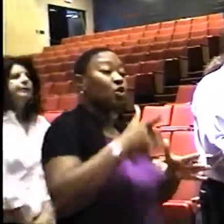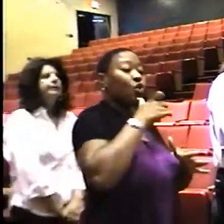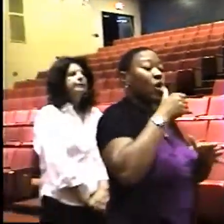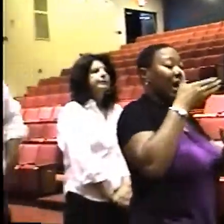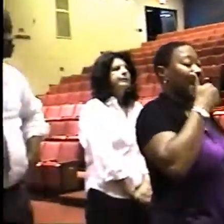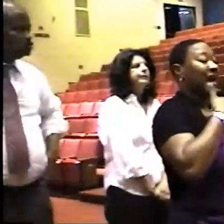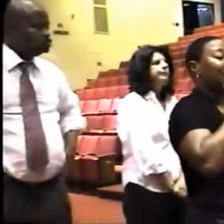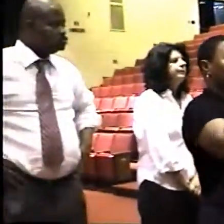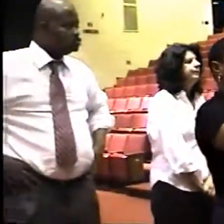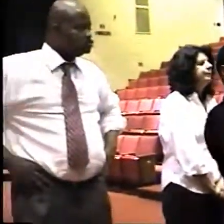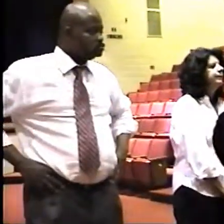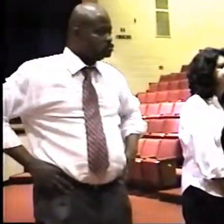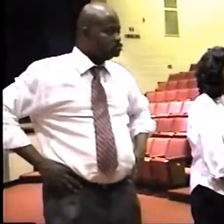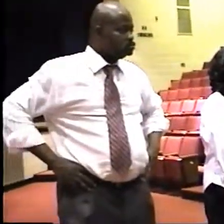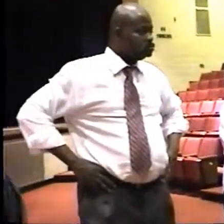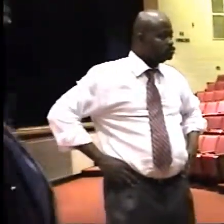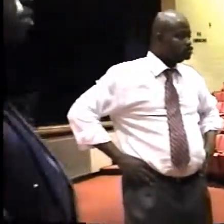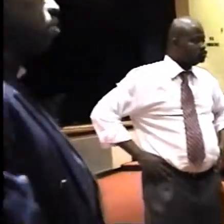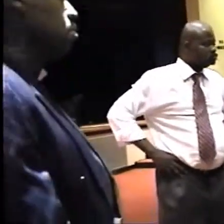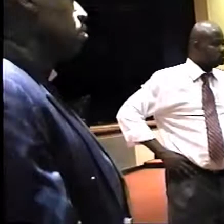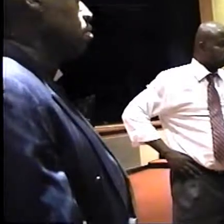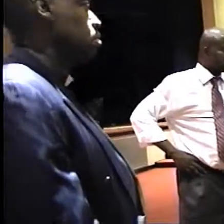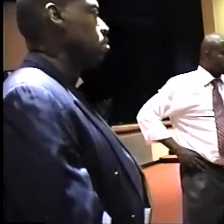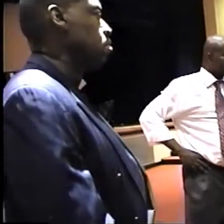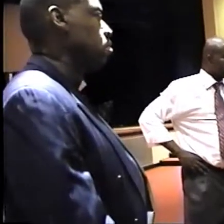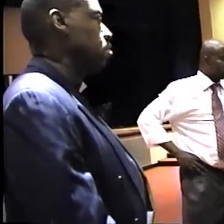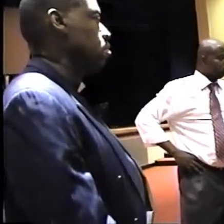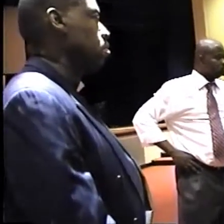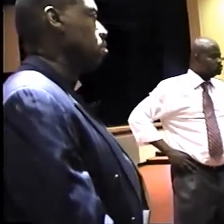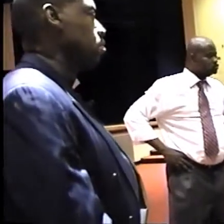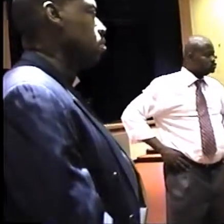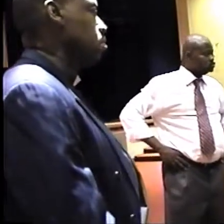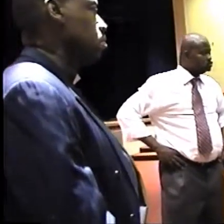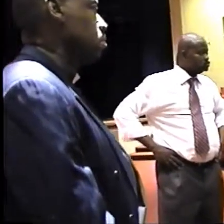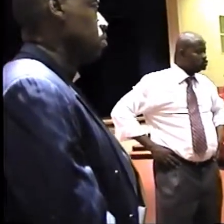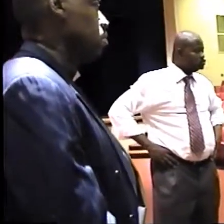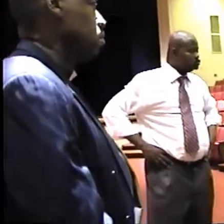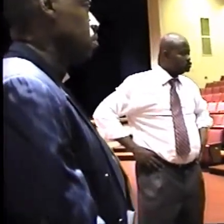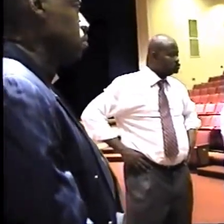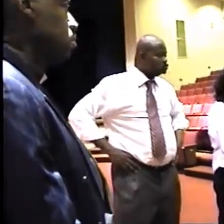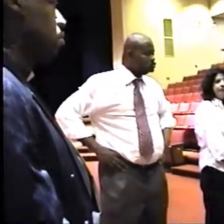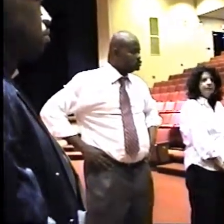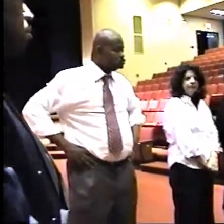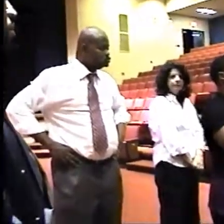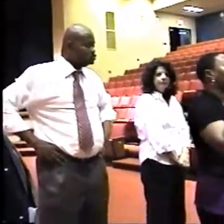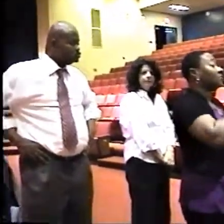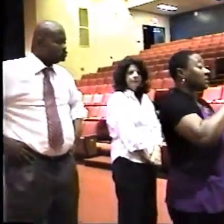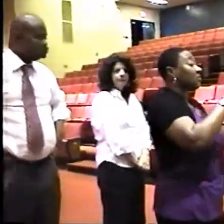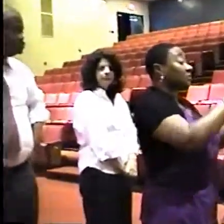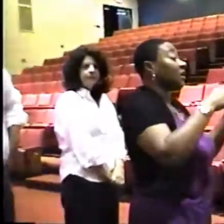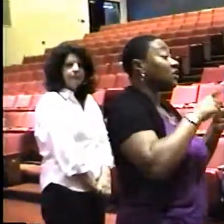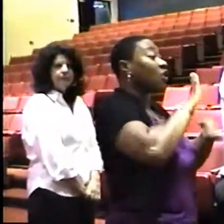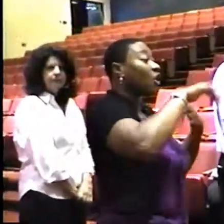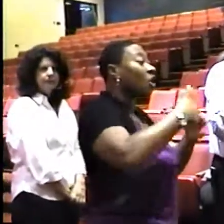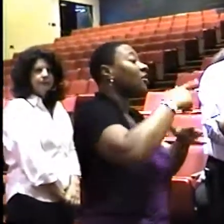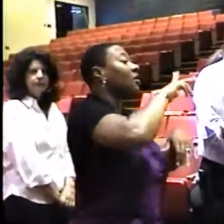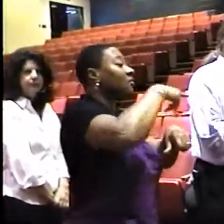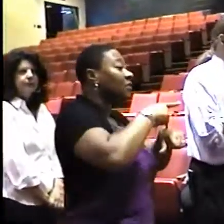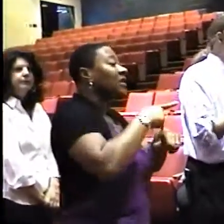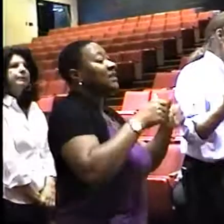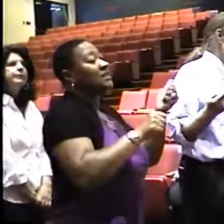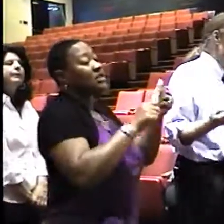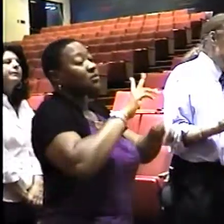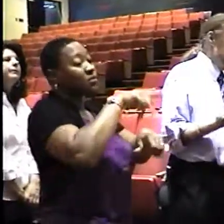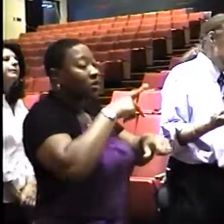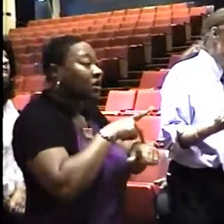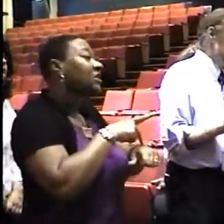insight. Thus, the staff who occupy the cited positions include all of the assistant superintendents, principals, assistant principals,